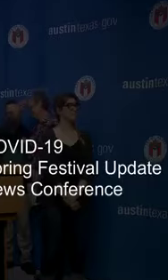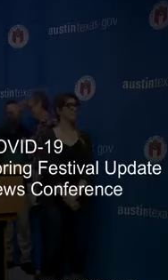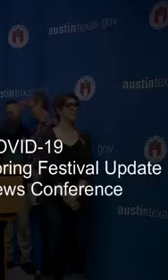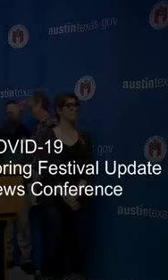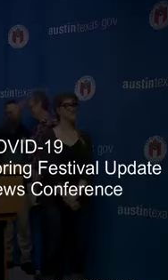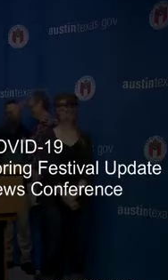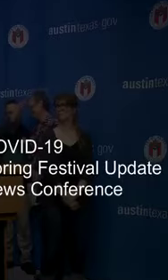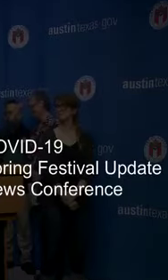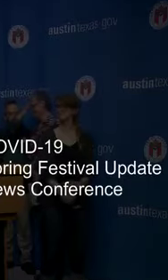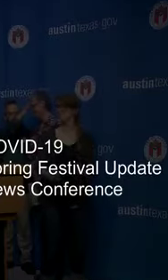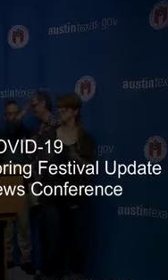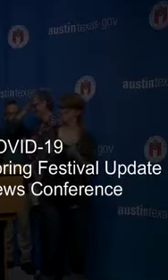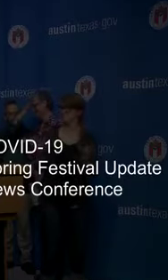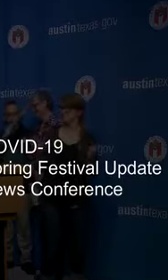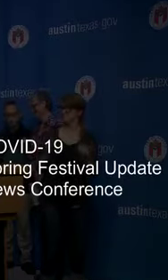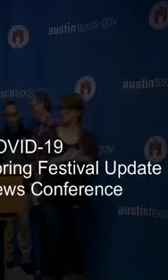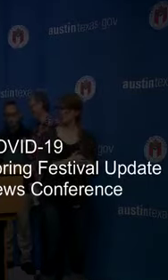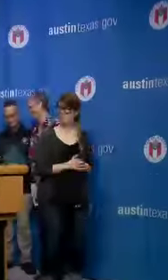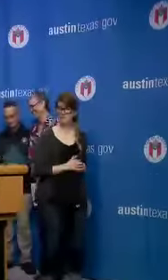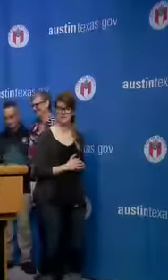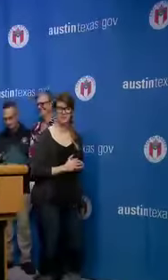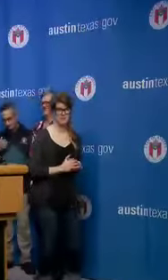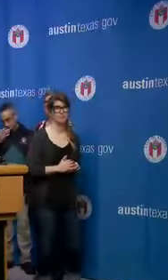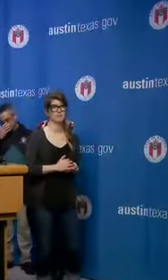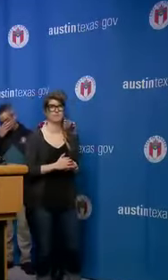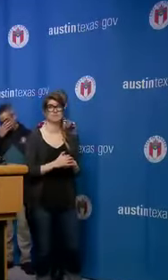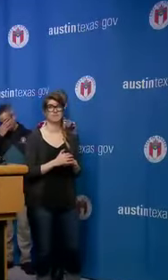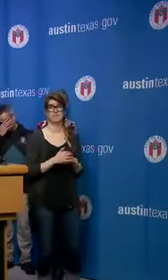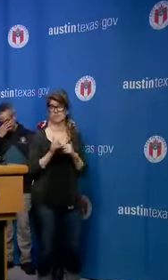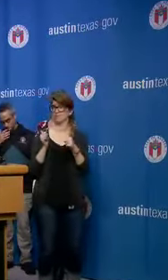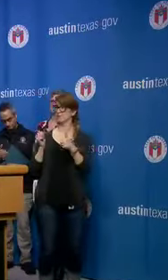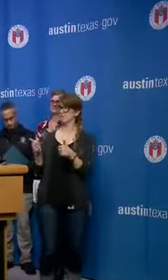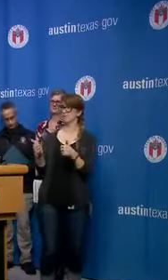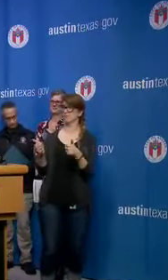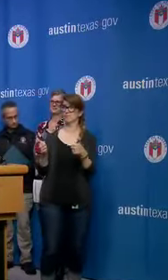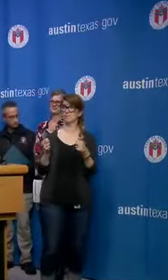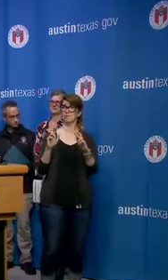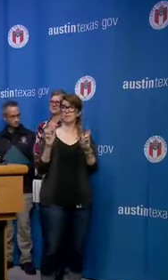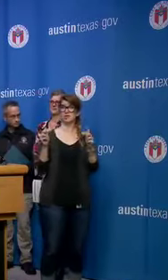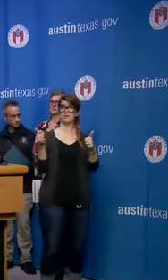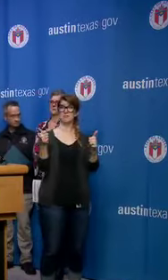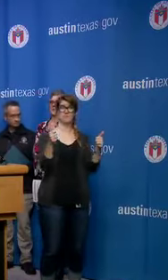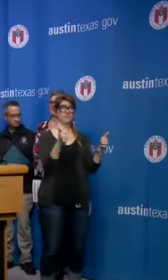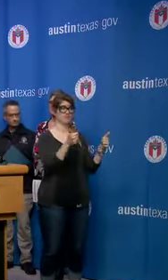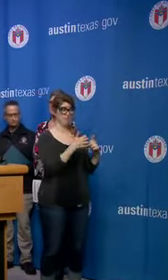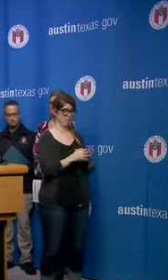We ready? You guys all set? Well set.